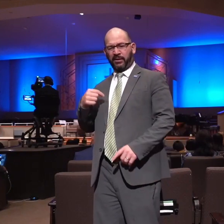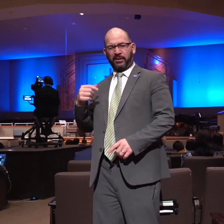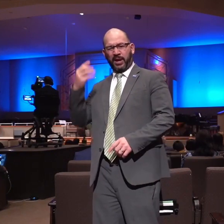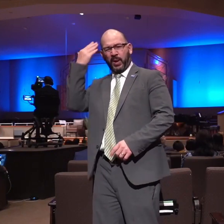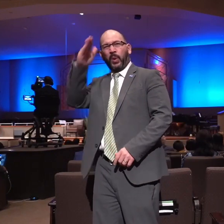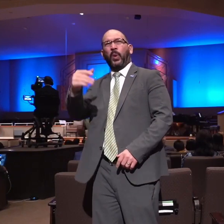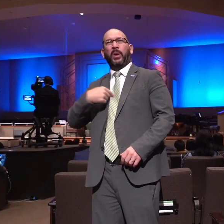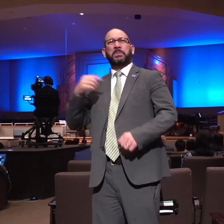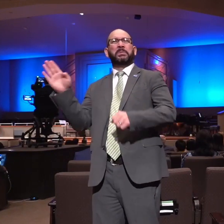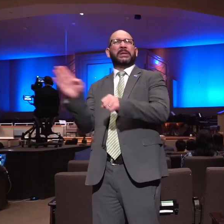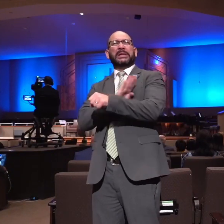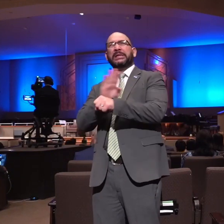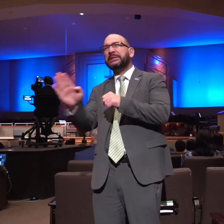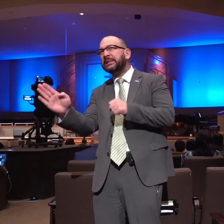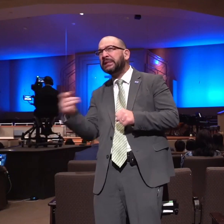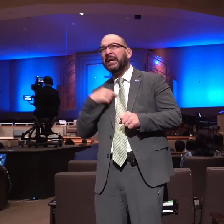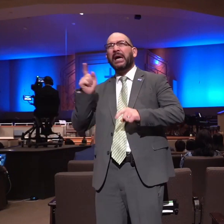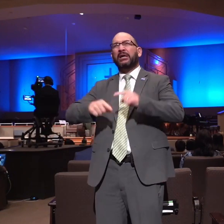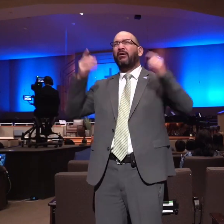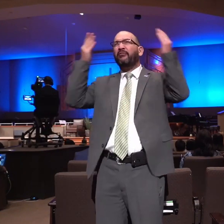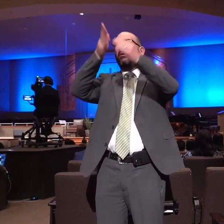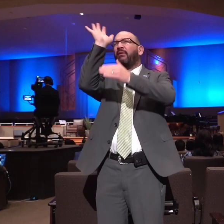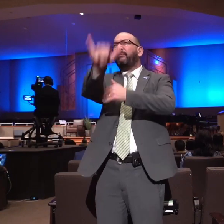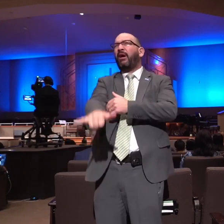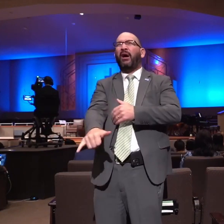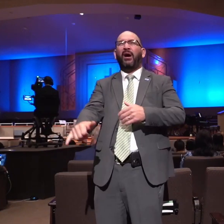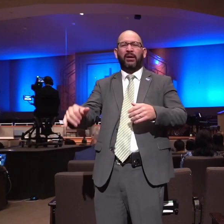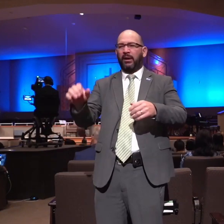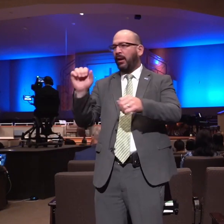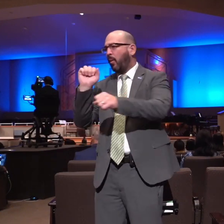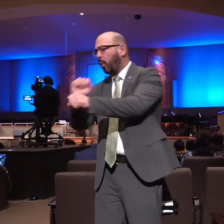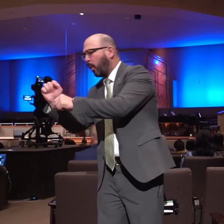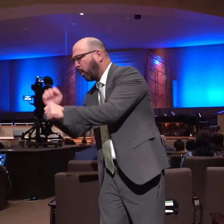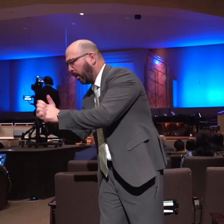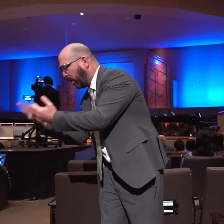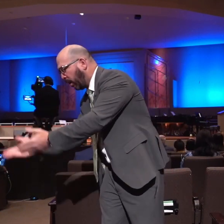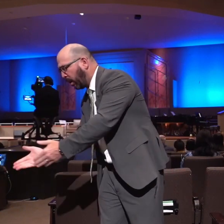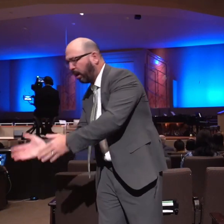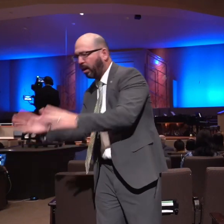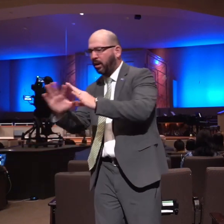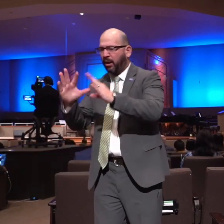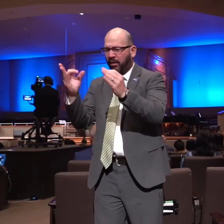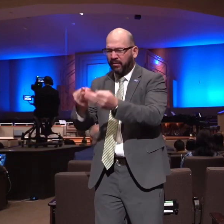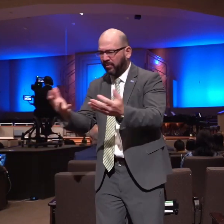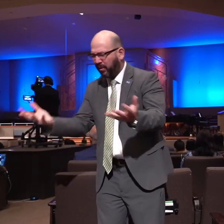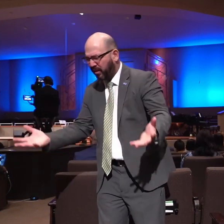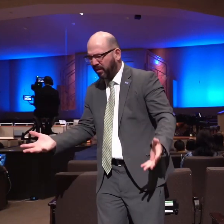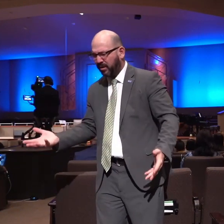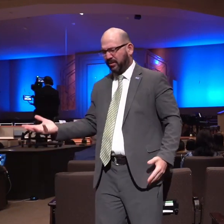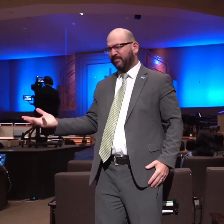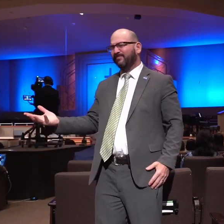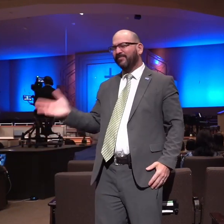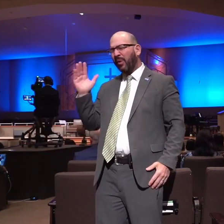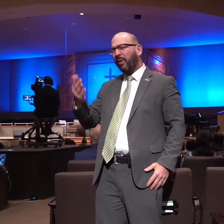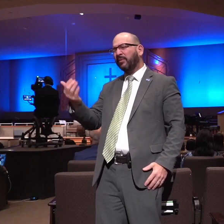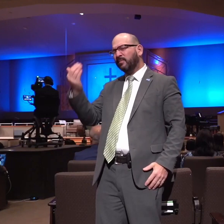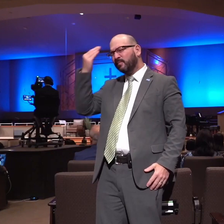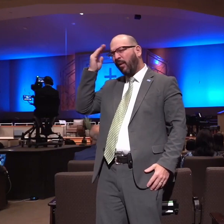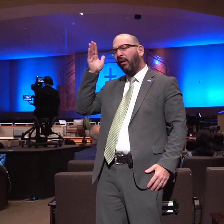I I have a family I have work I have all these things and somewhere along the line I'll figure it out I've got time to